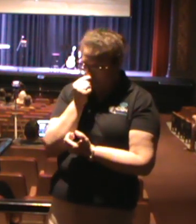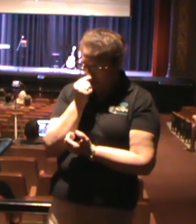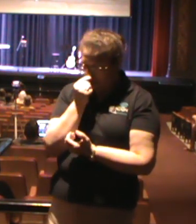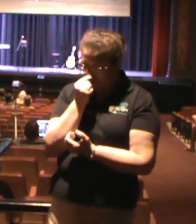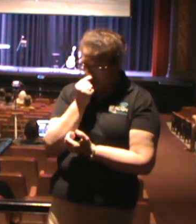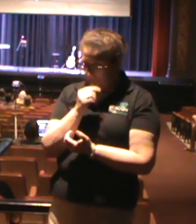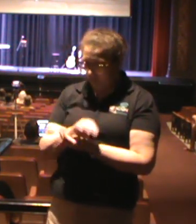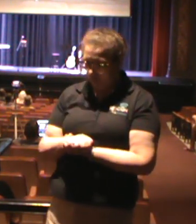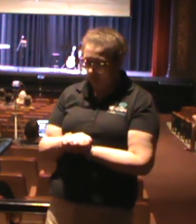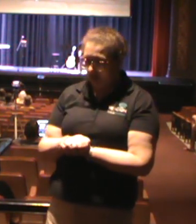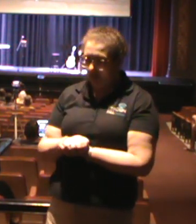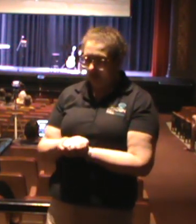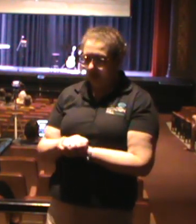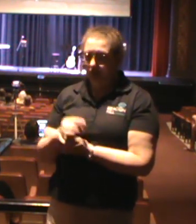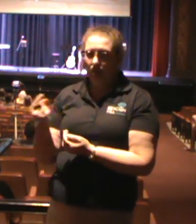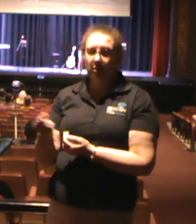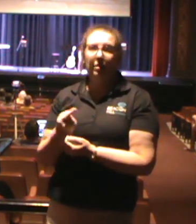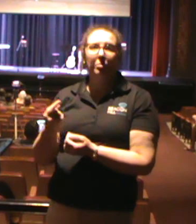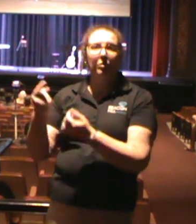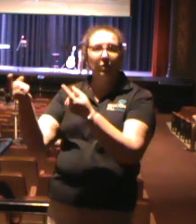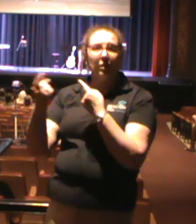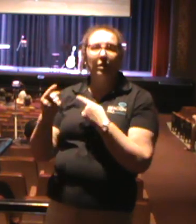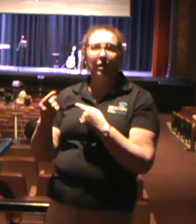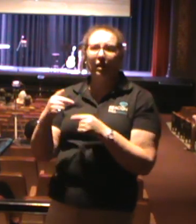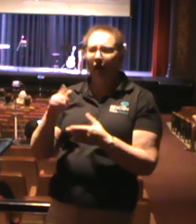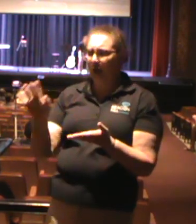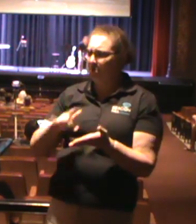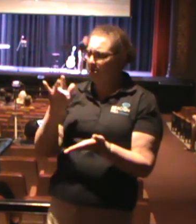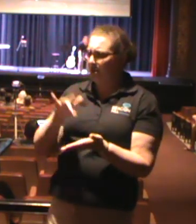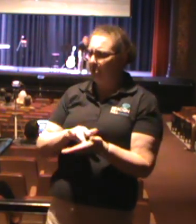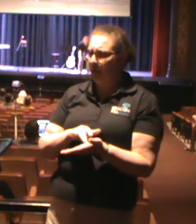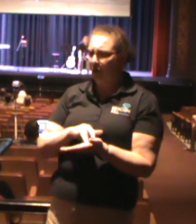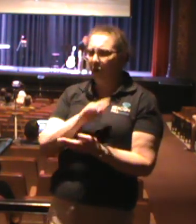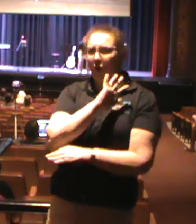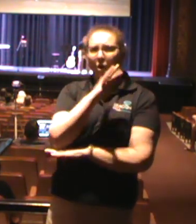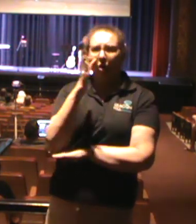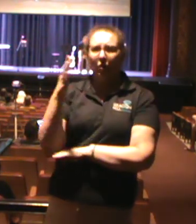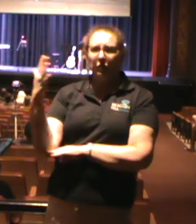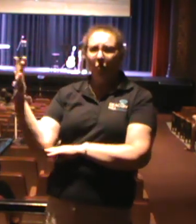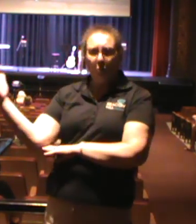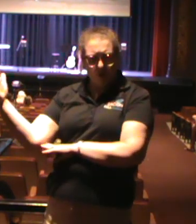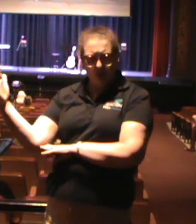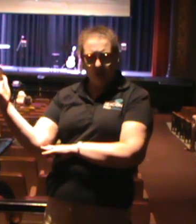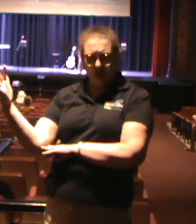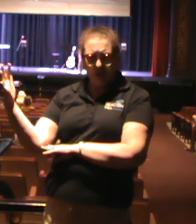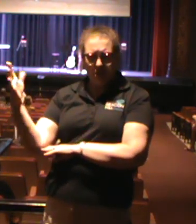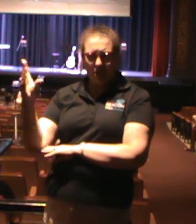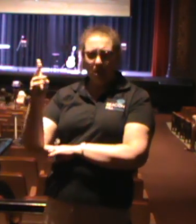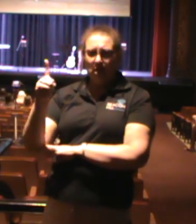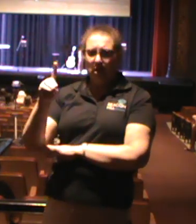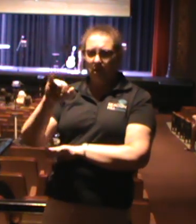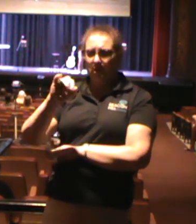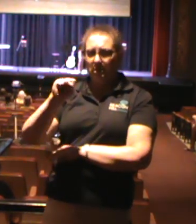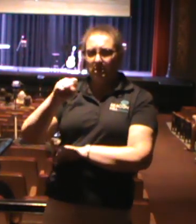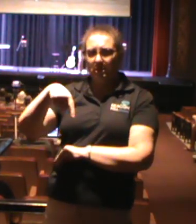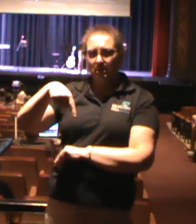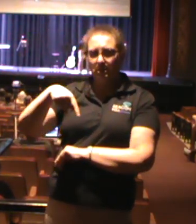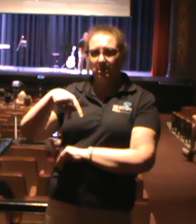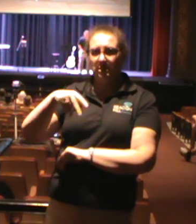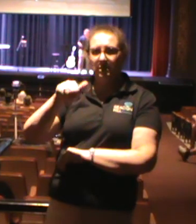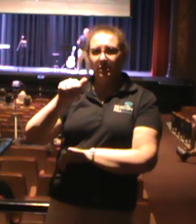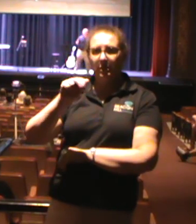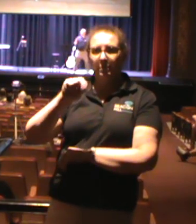you and walk with you. You I was in the middle of the woods at this botanical yesterday. A guy walked out the freaking woods and started talking about Jesus with me.